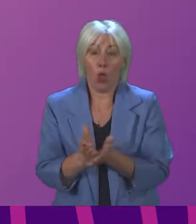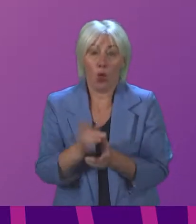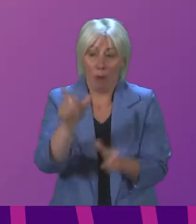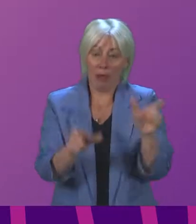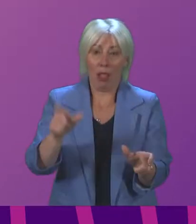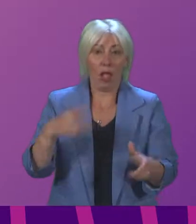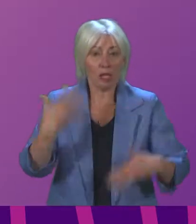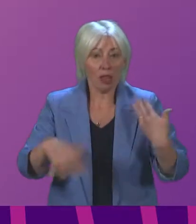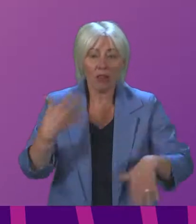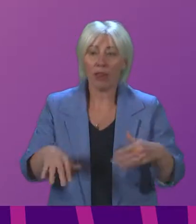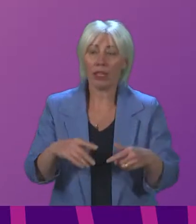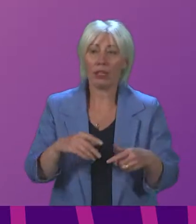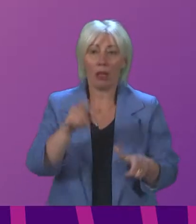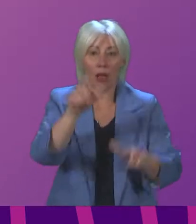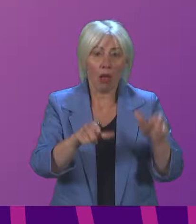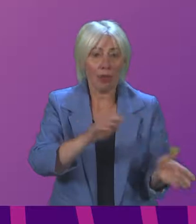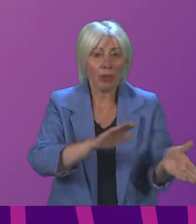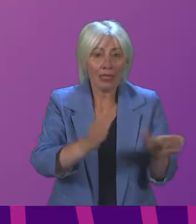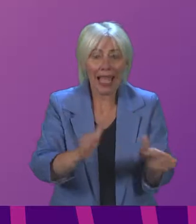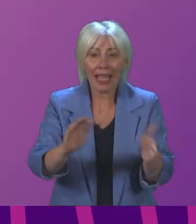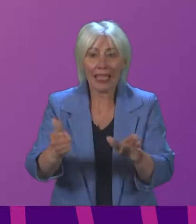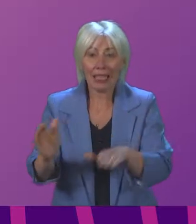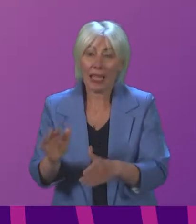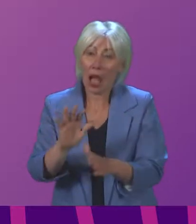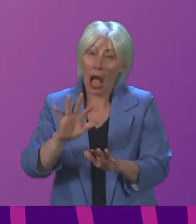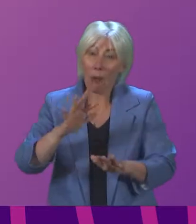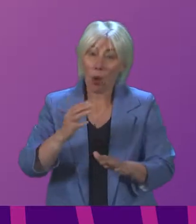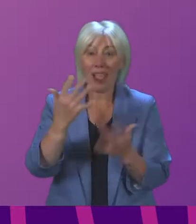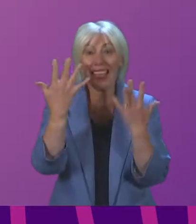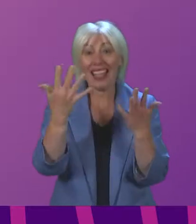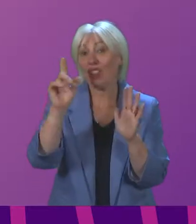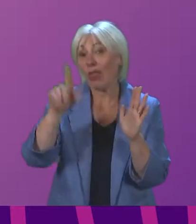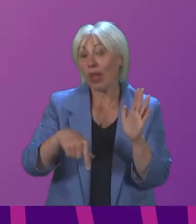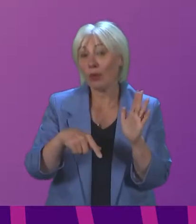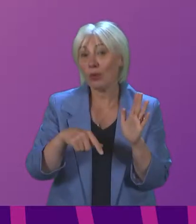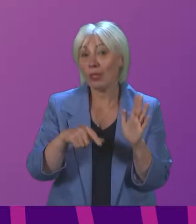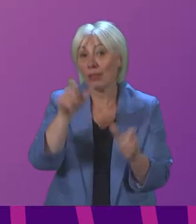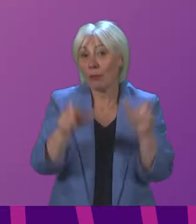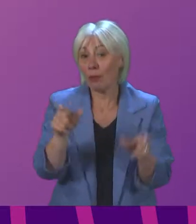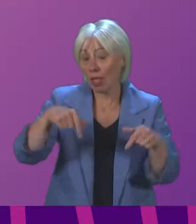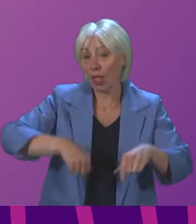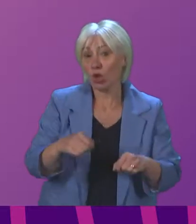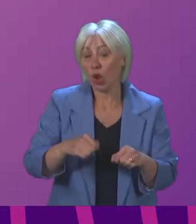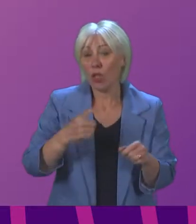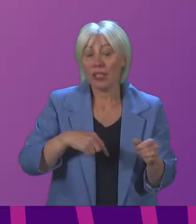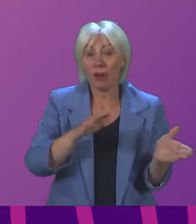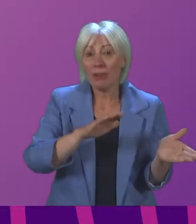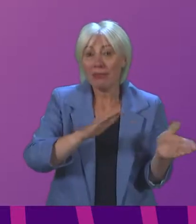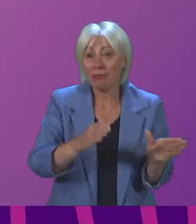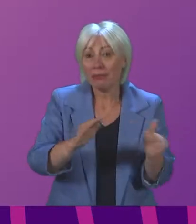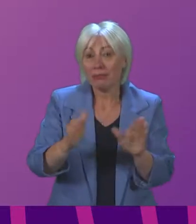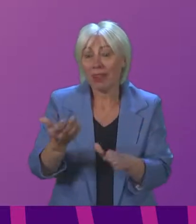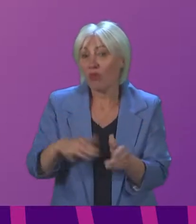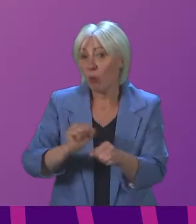the awful loss of life, almost 10,000 of our fellow citizens have died from COVID-19 in Scotland alone.